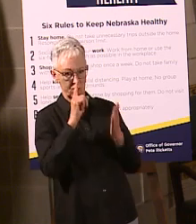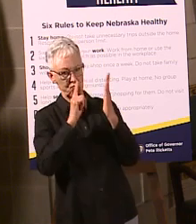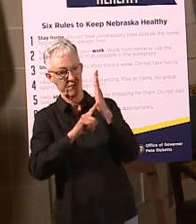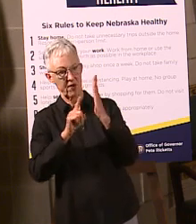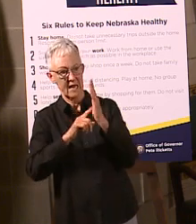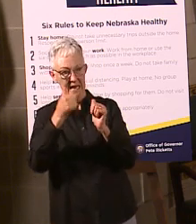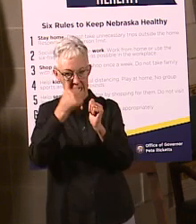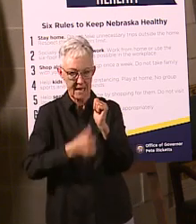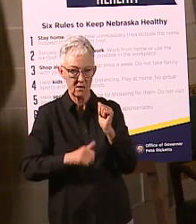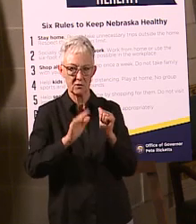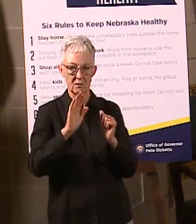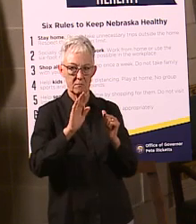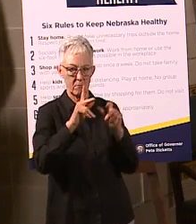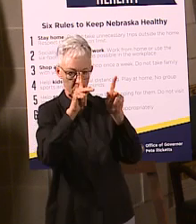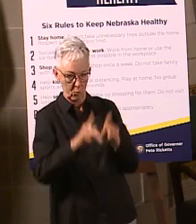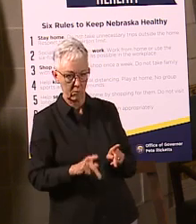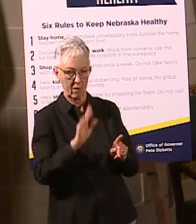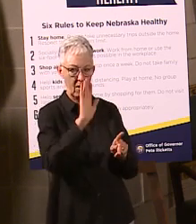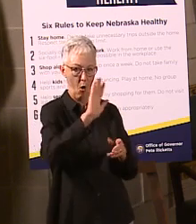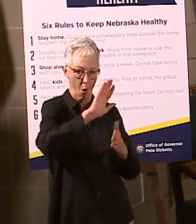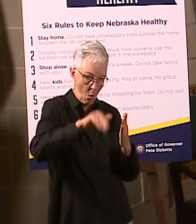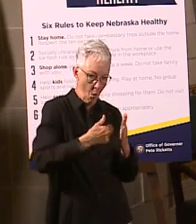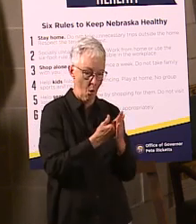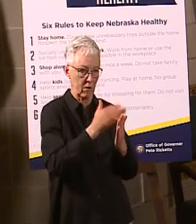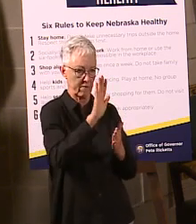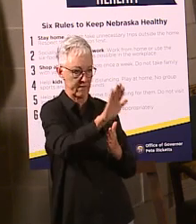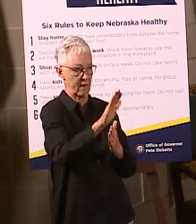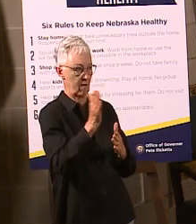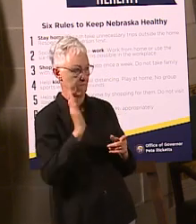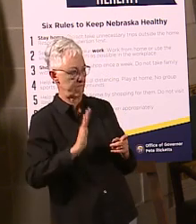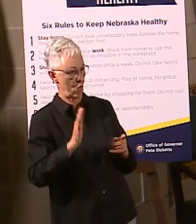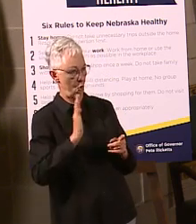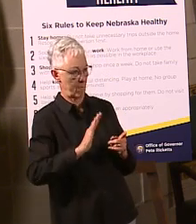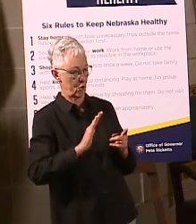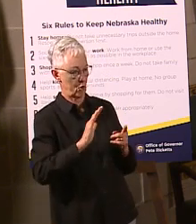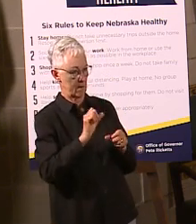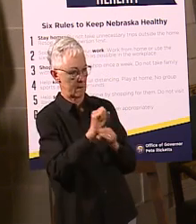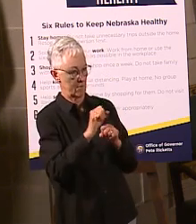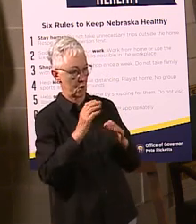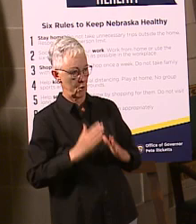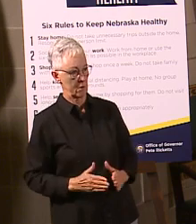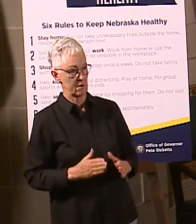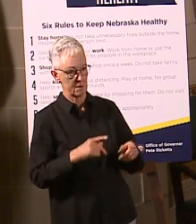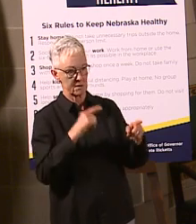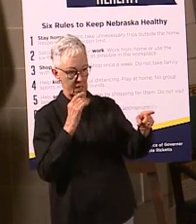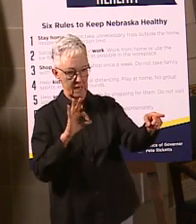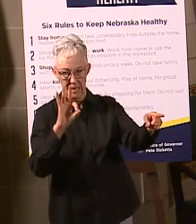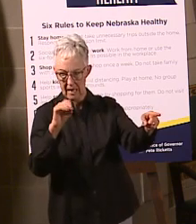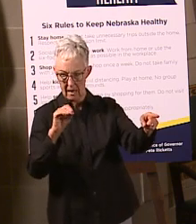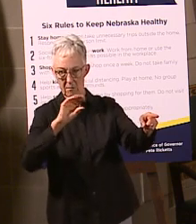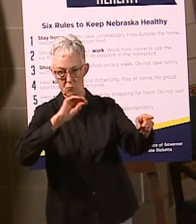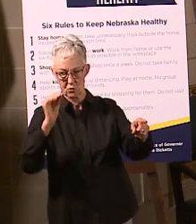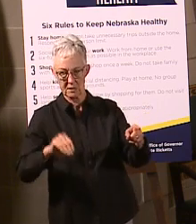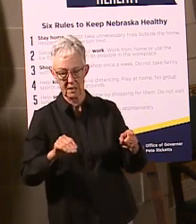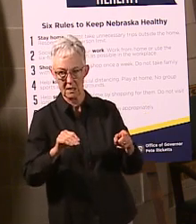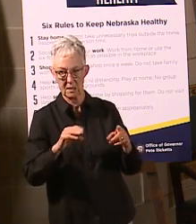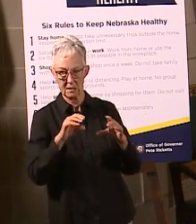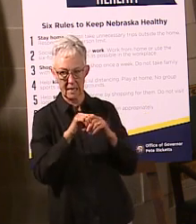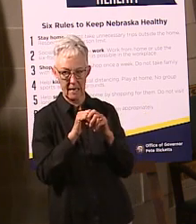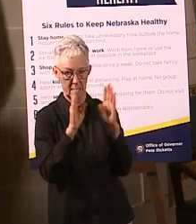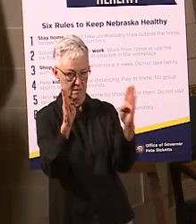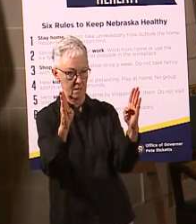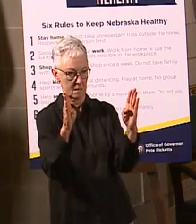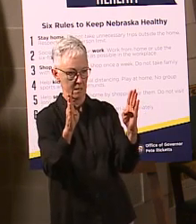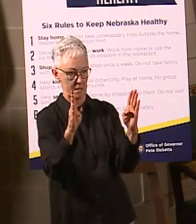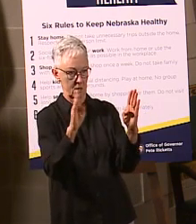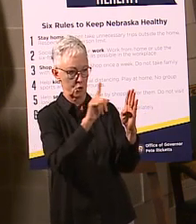get back to that goal of having, you know, 95% of these done within 21 to 28 days? 90%. 90% within 21 to 28 days.